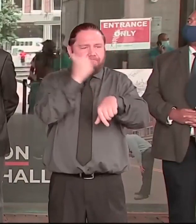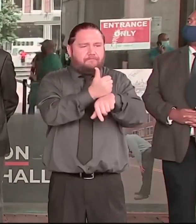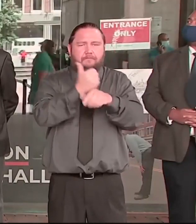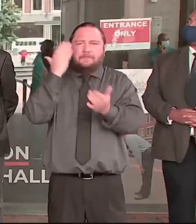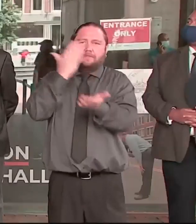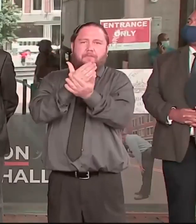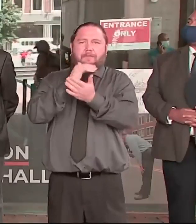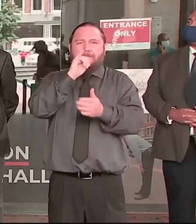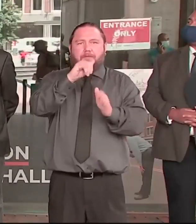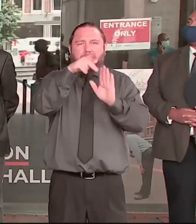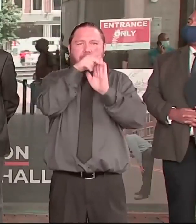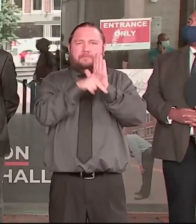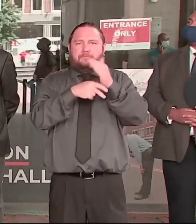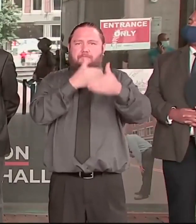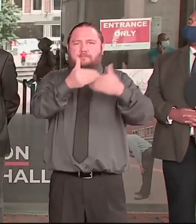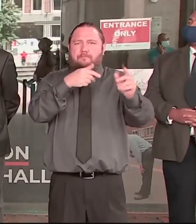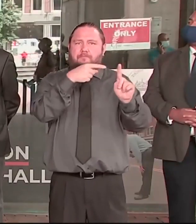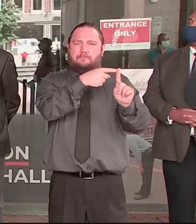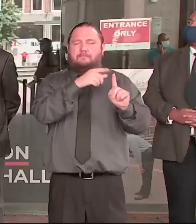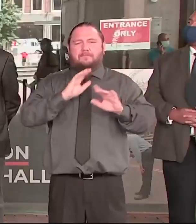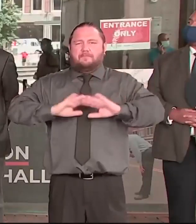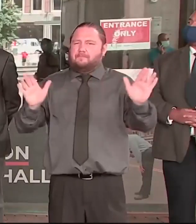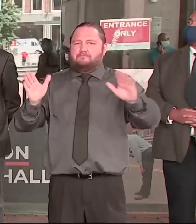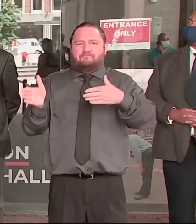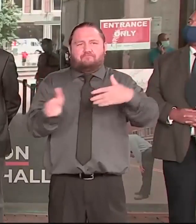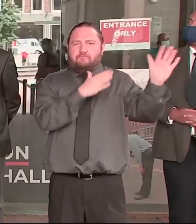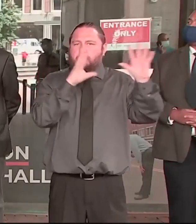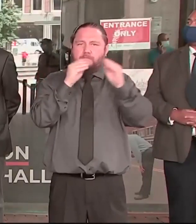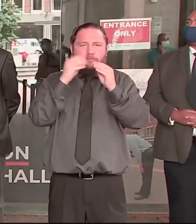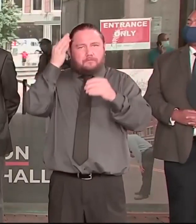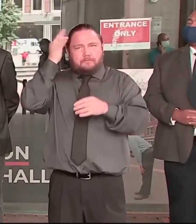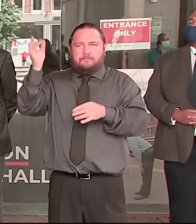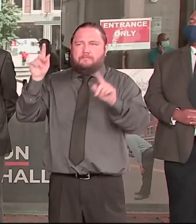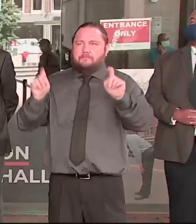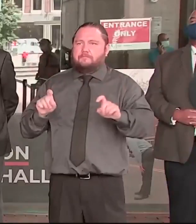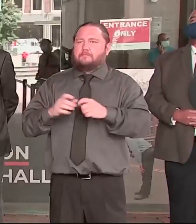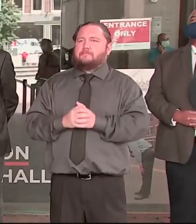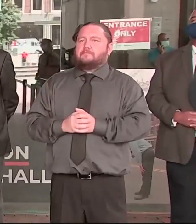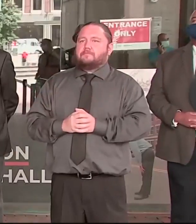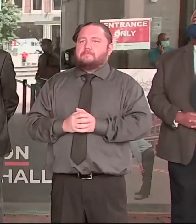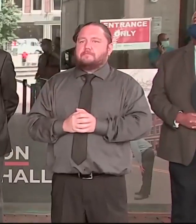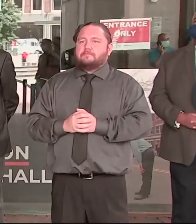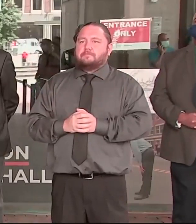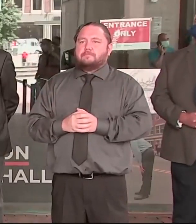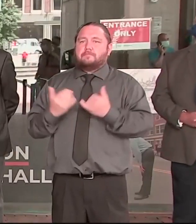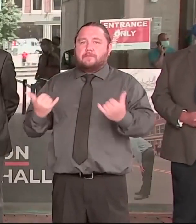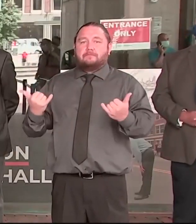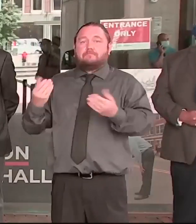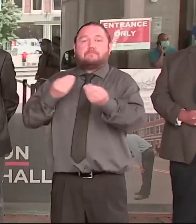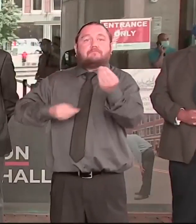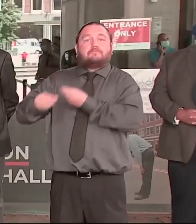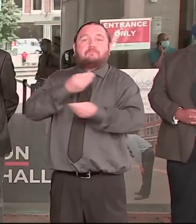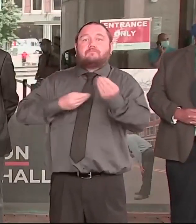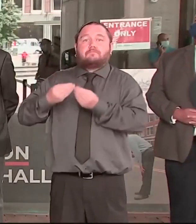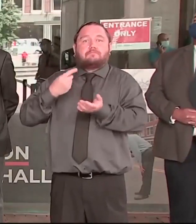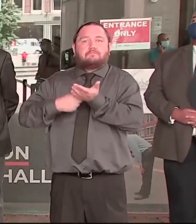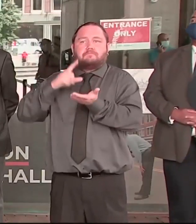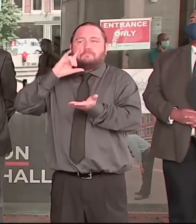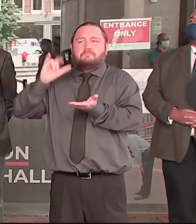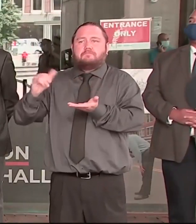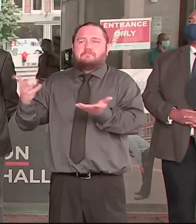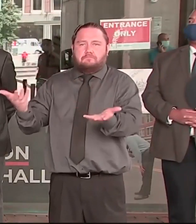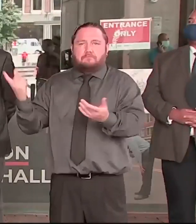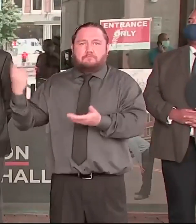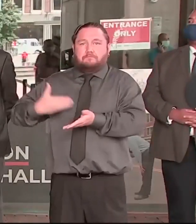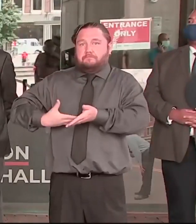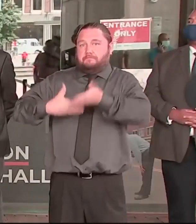budget to further ground public safety and community health and well-being. I am proposing to the Boston City Council to reallocate 20